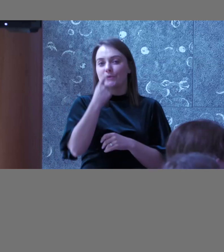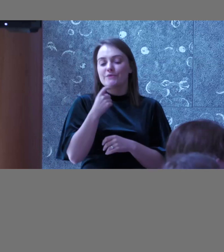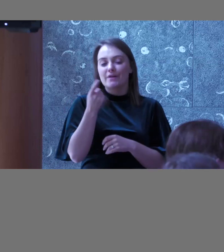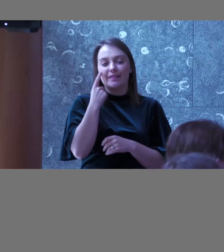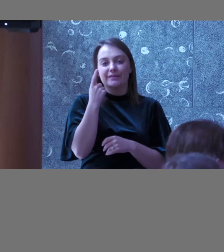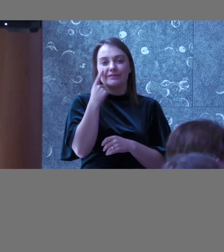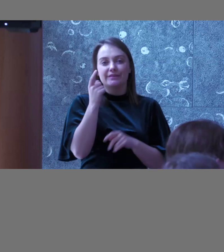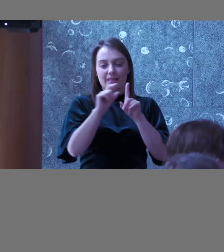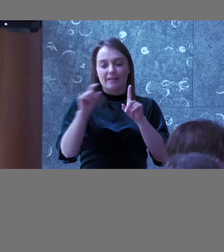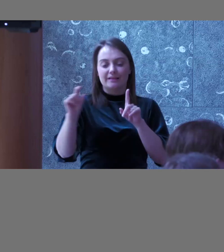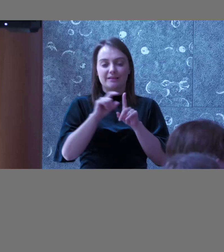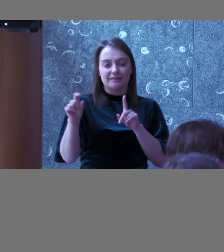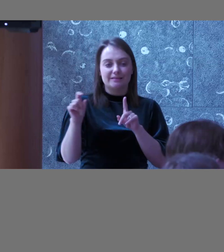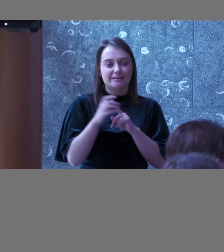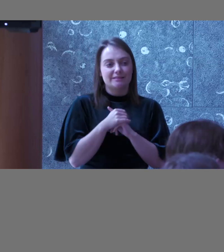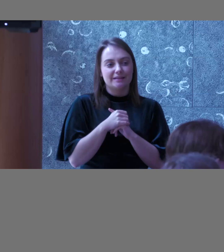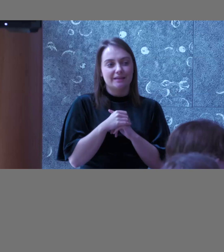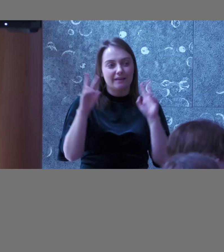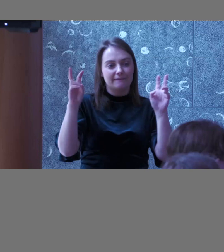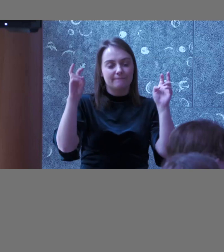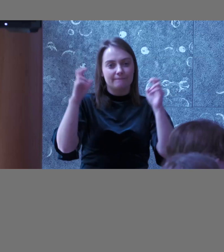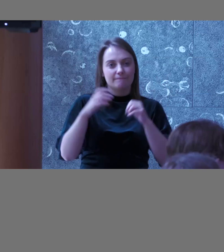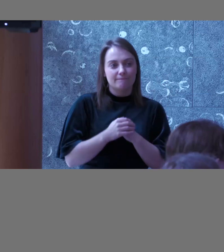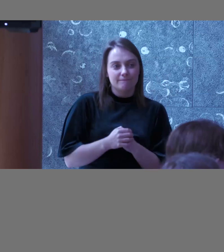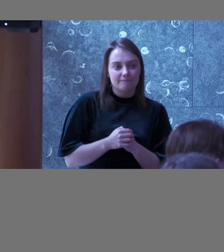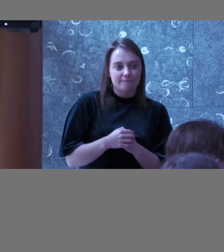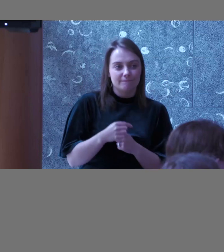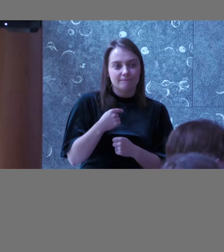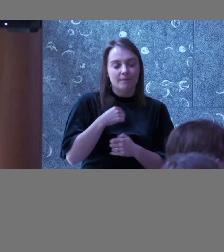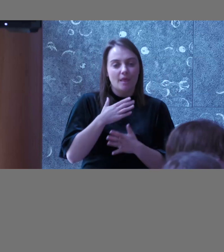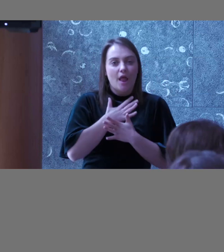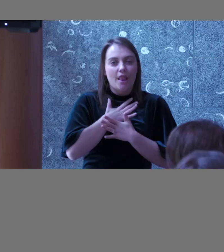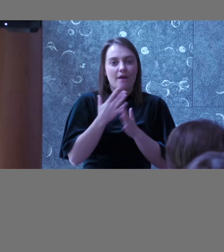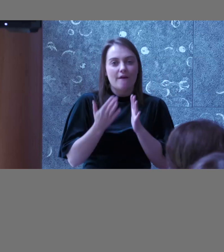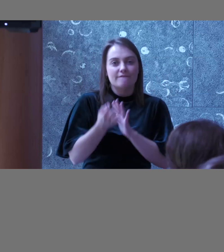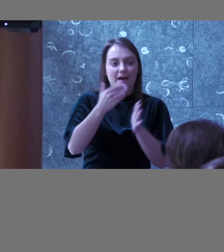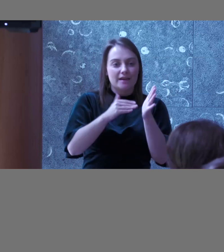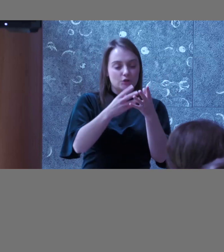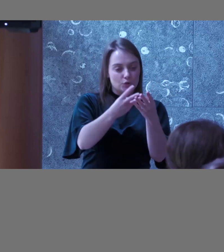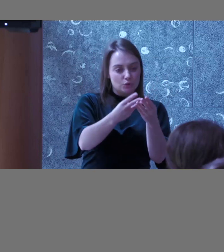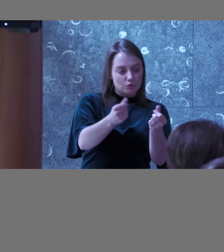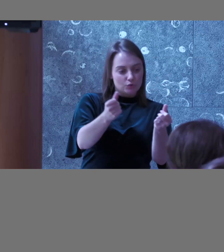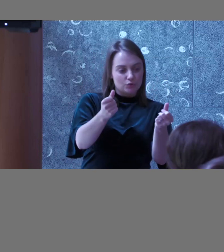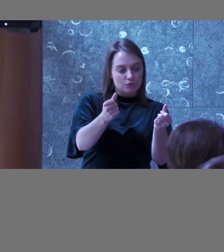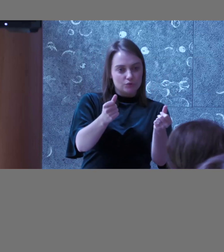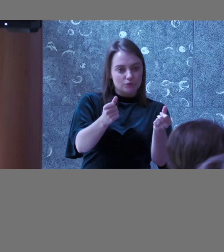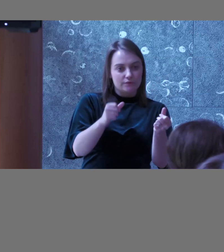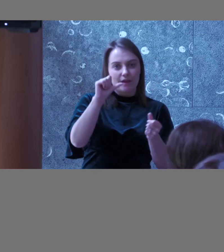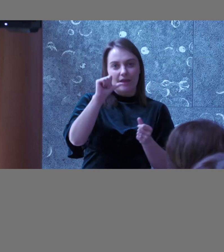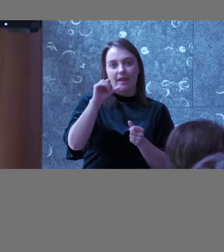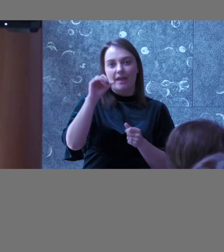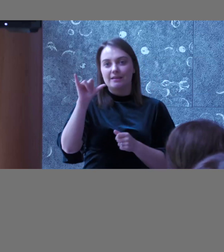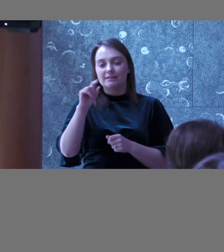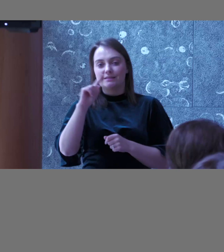a bit of a motto which is I love I love finding fixes for A11y issues